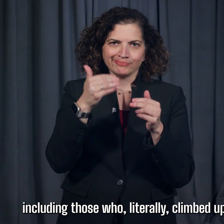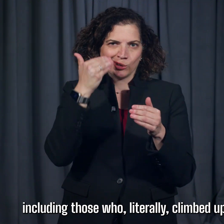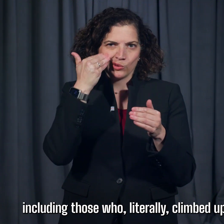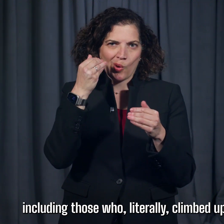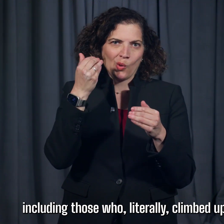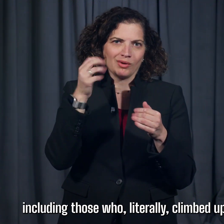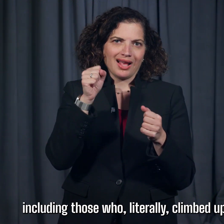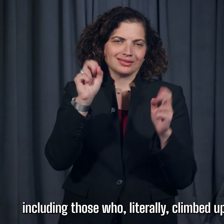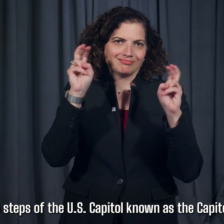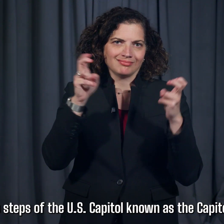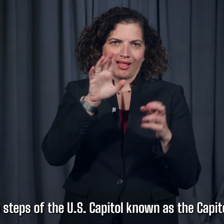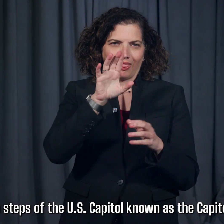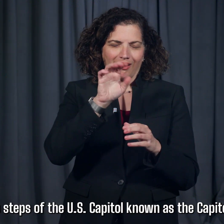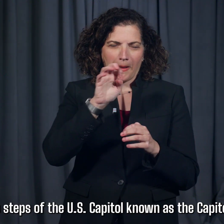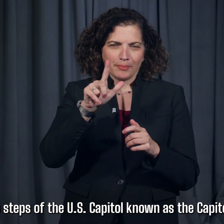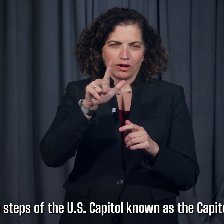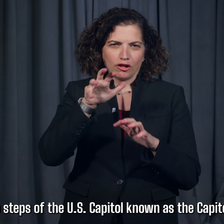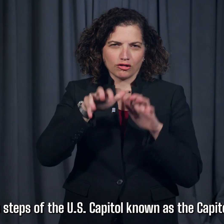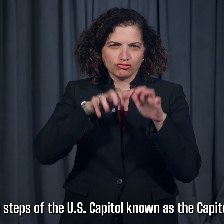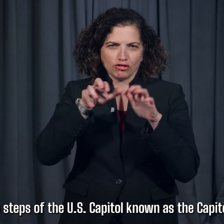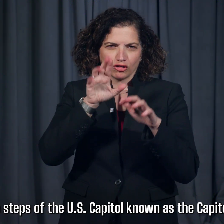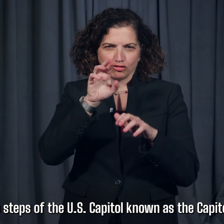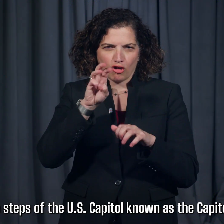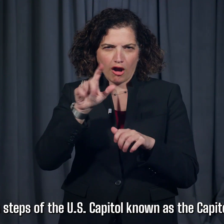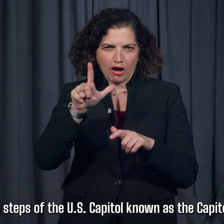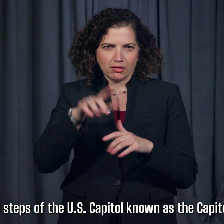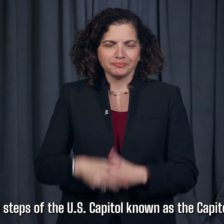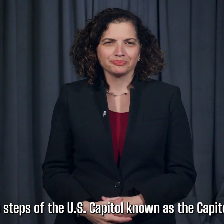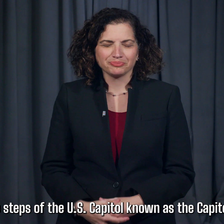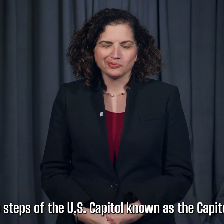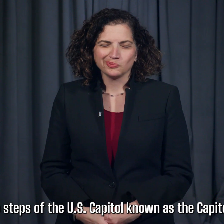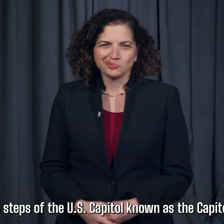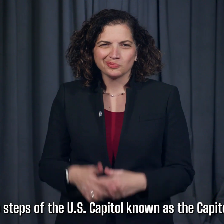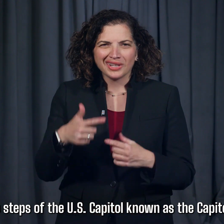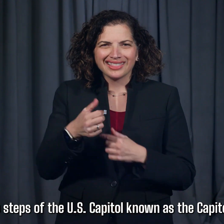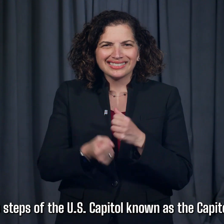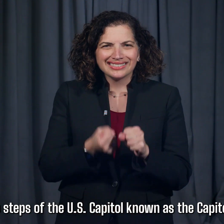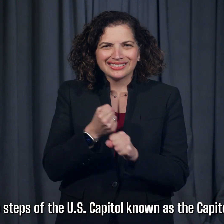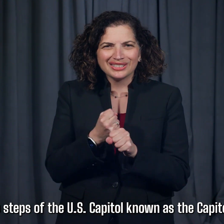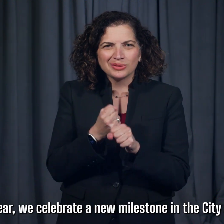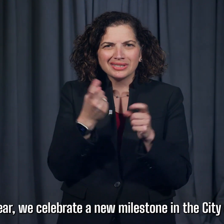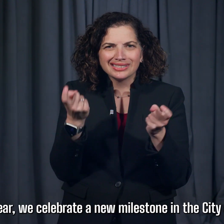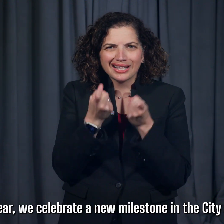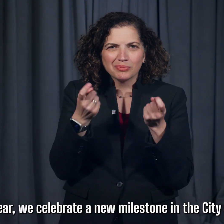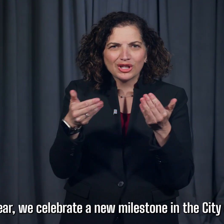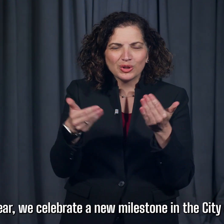climbed up the steps of the U.S. Capitol, known as the Capitol Crawl. This year we